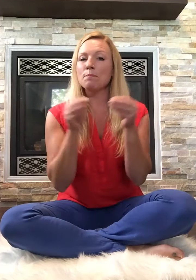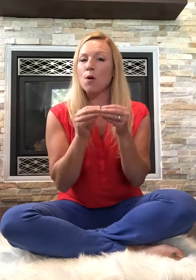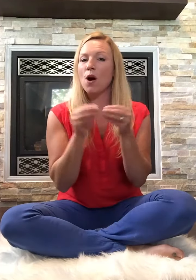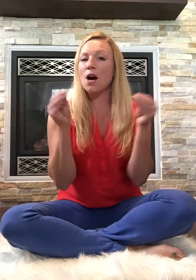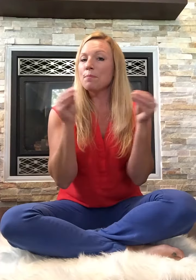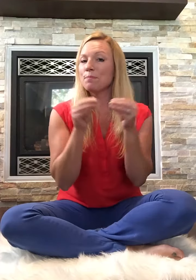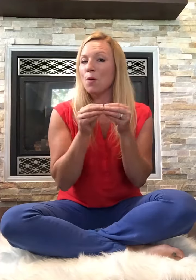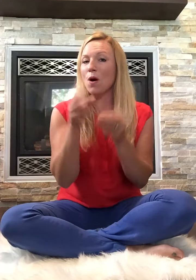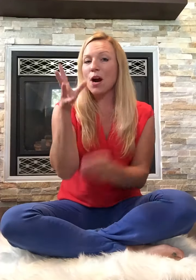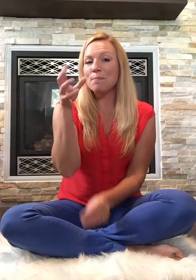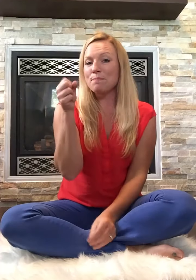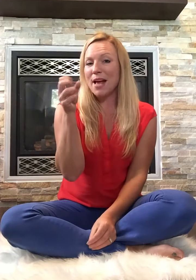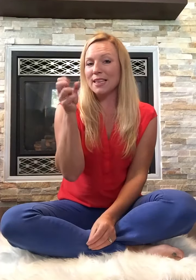more, more milk.